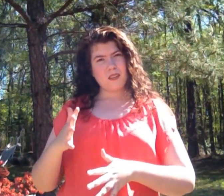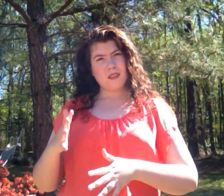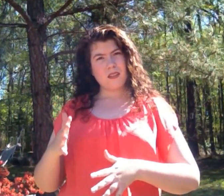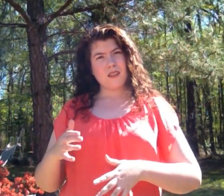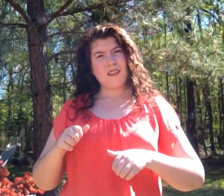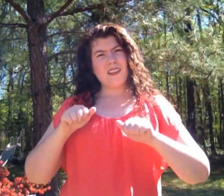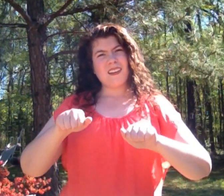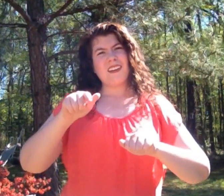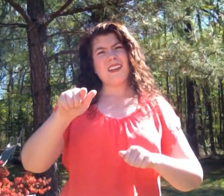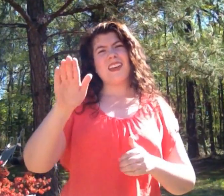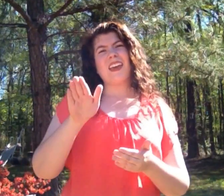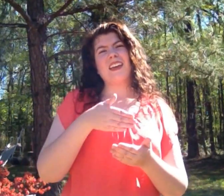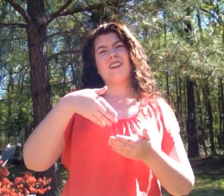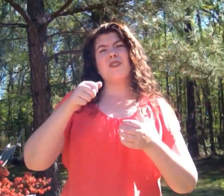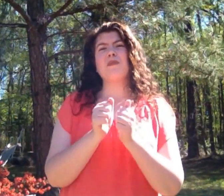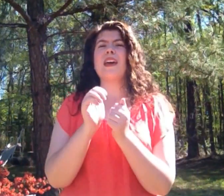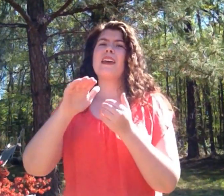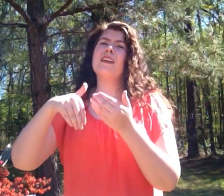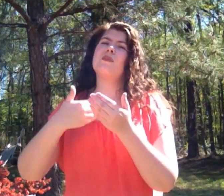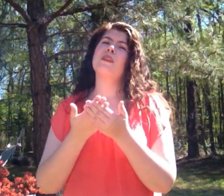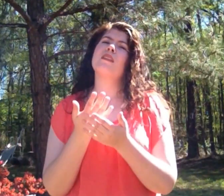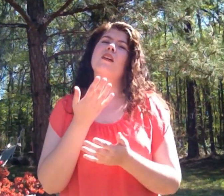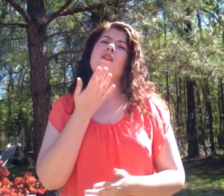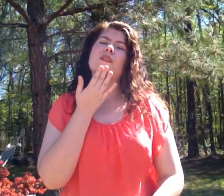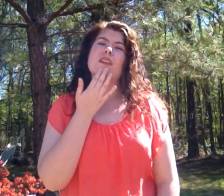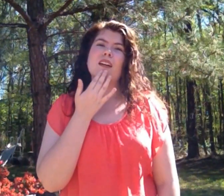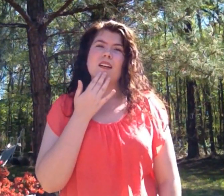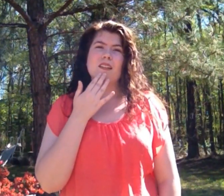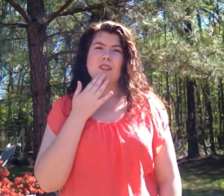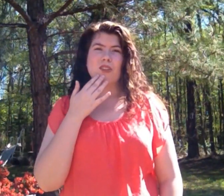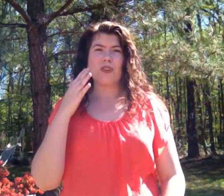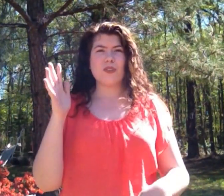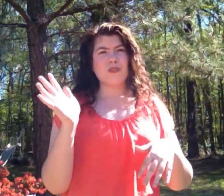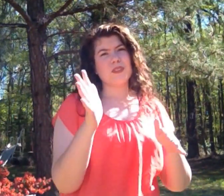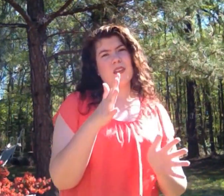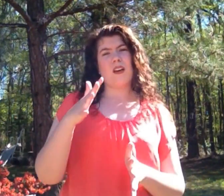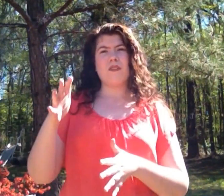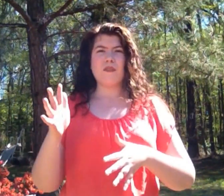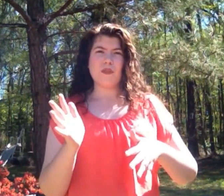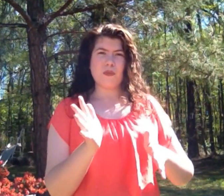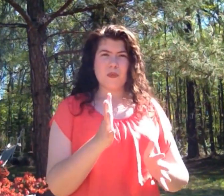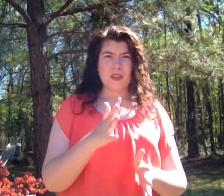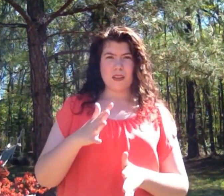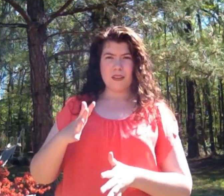Can you paint with all the colors of the wind?